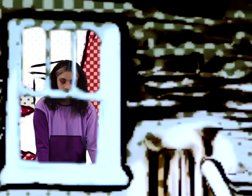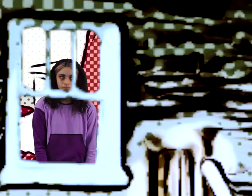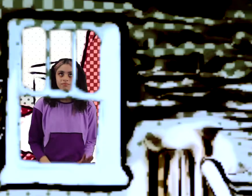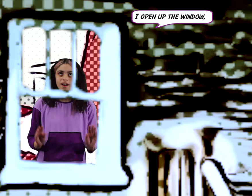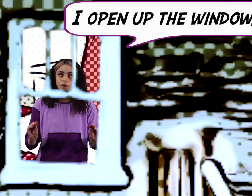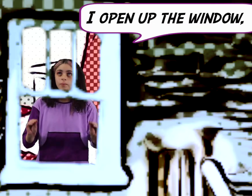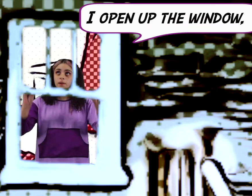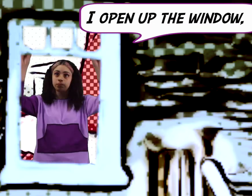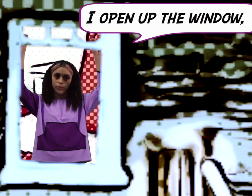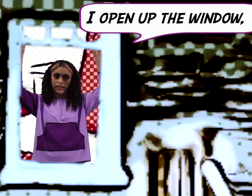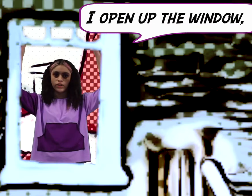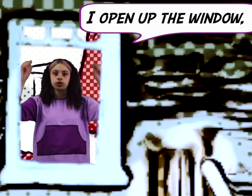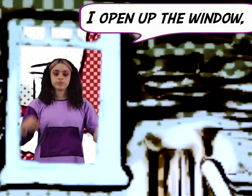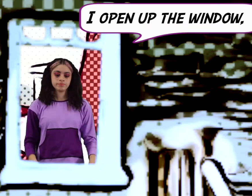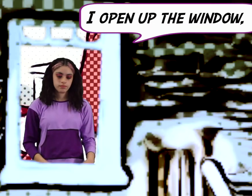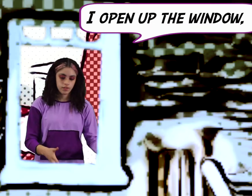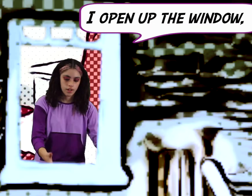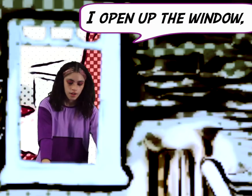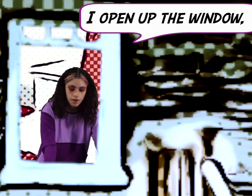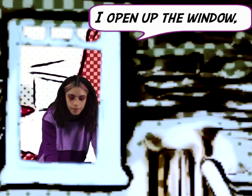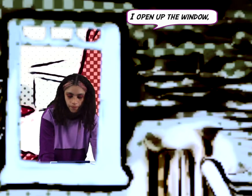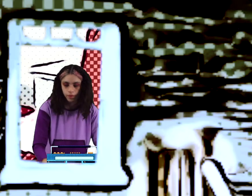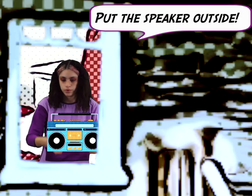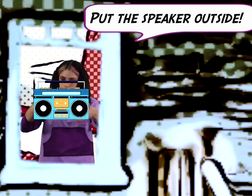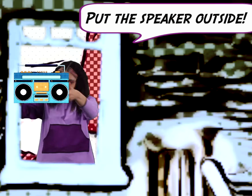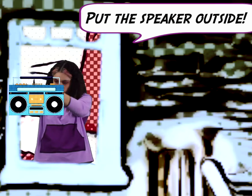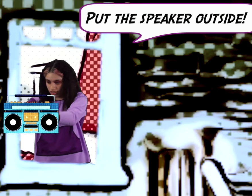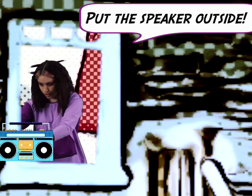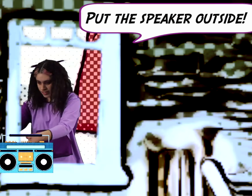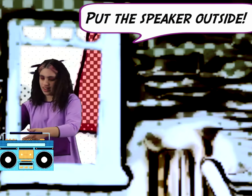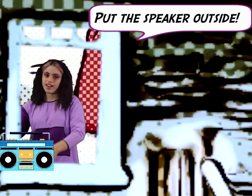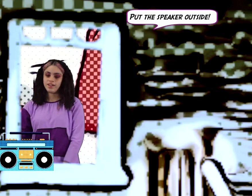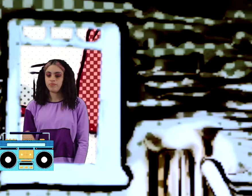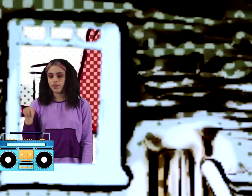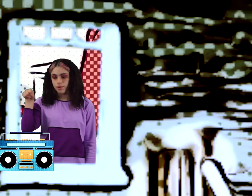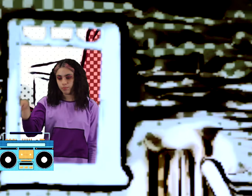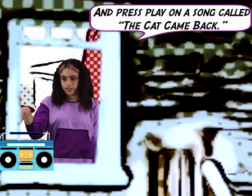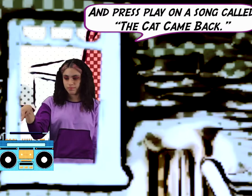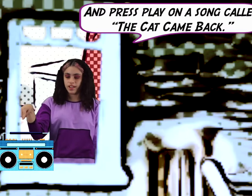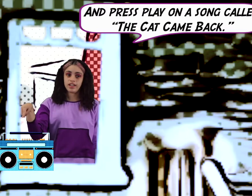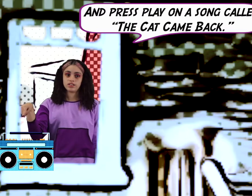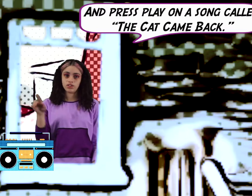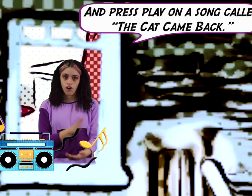I opened up the window for the speaker outside. First place, saw,